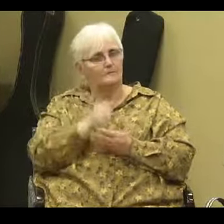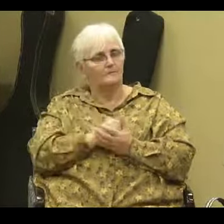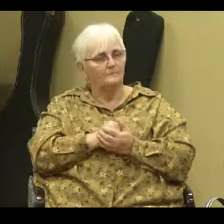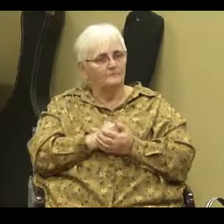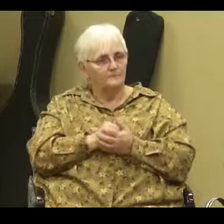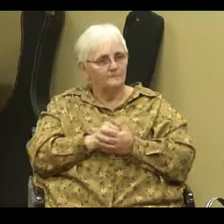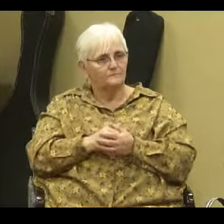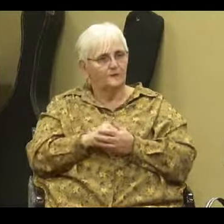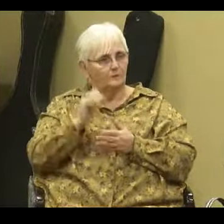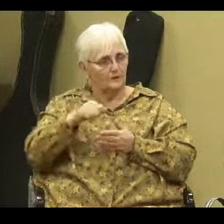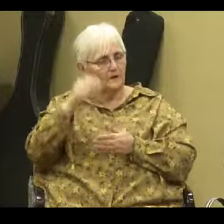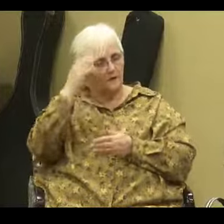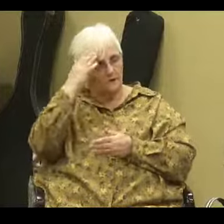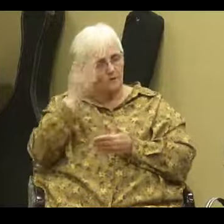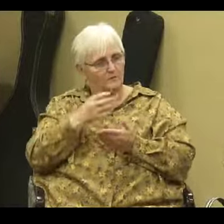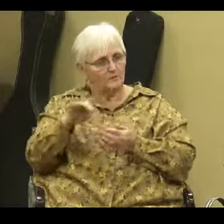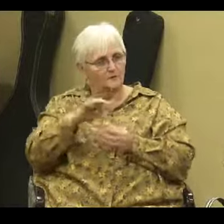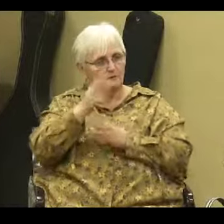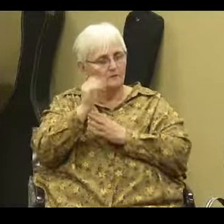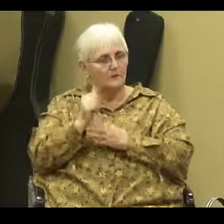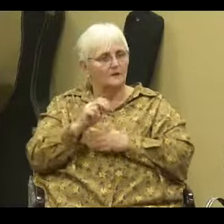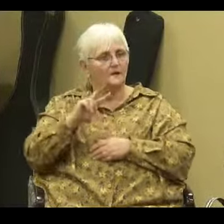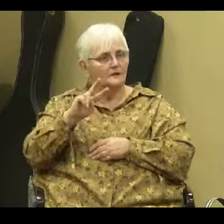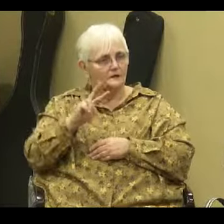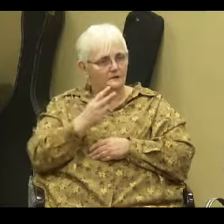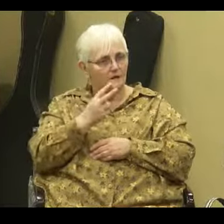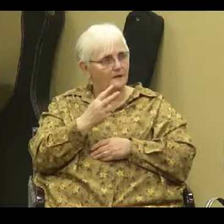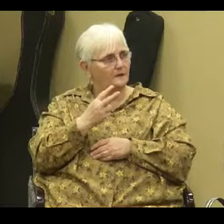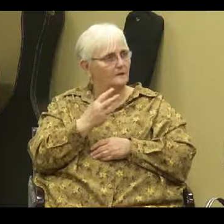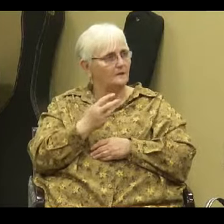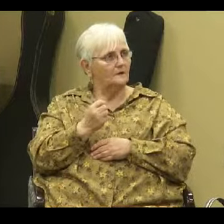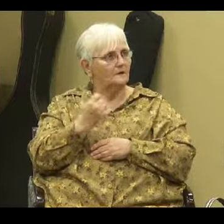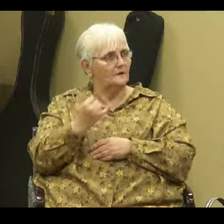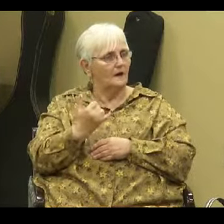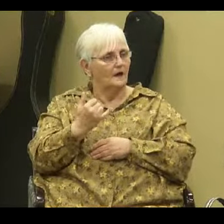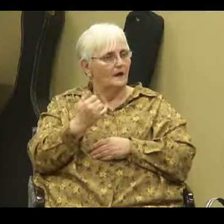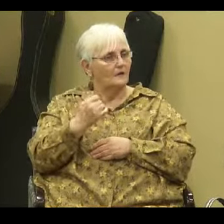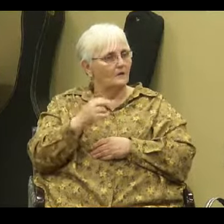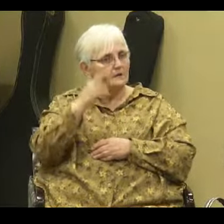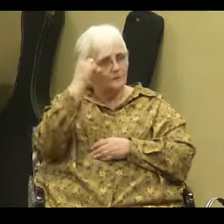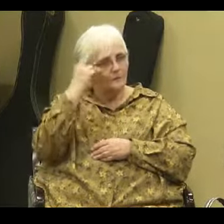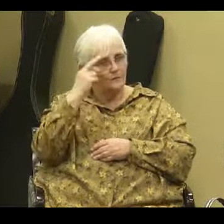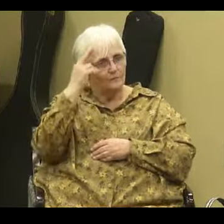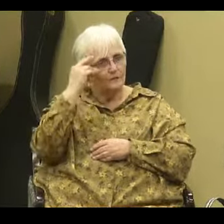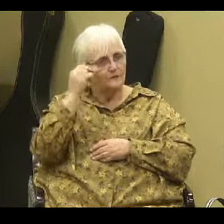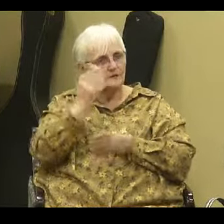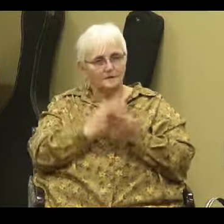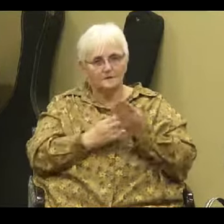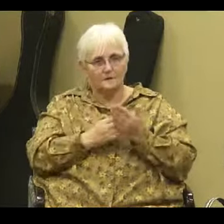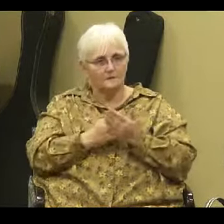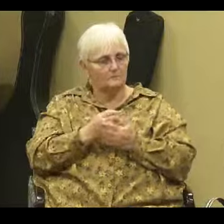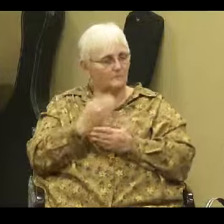We can know the things of God. I want to look secondly at the reasons some don't know the things of God.